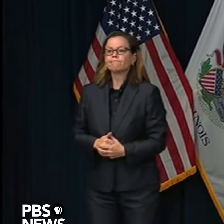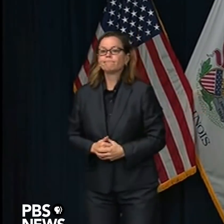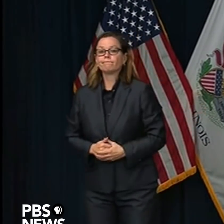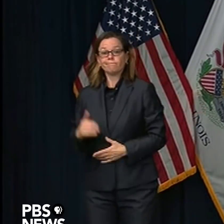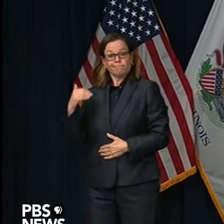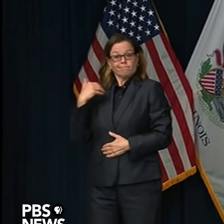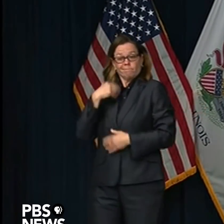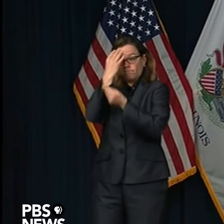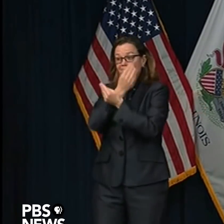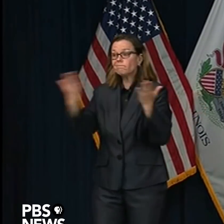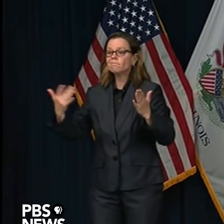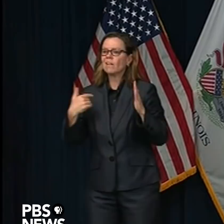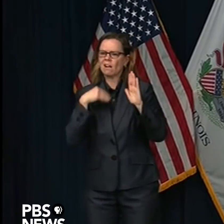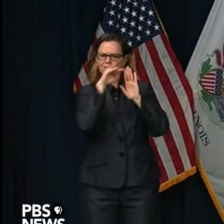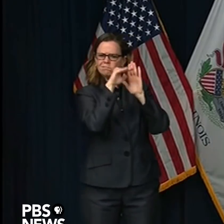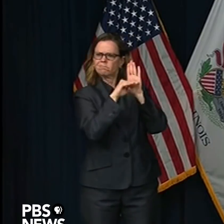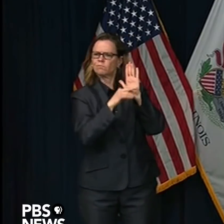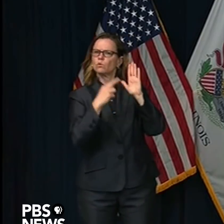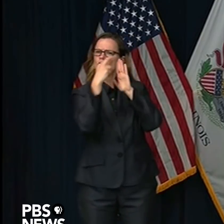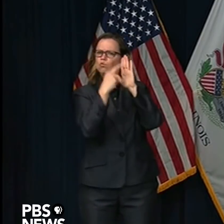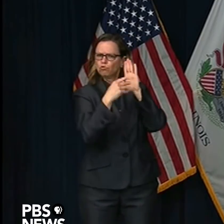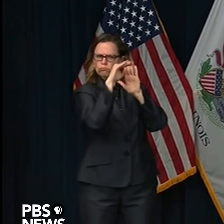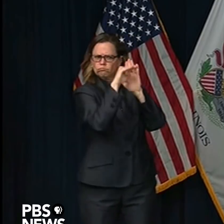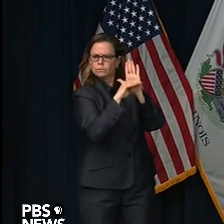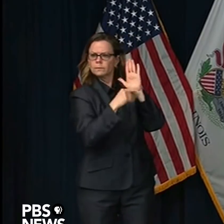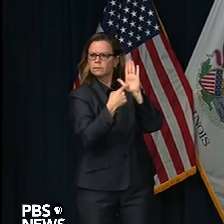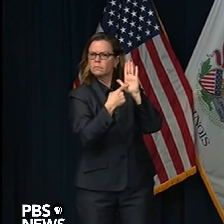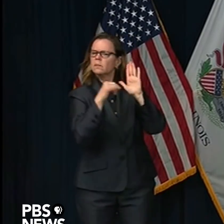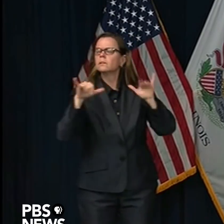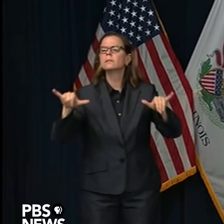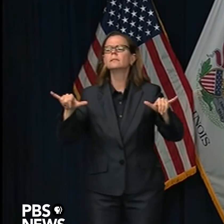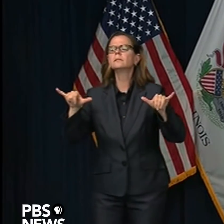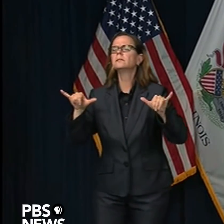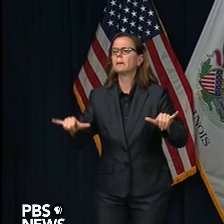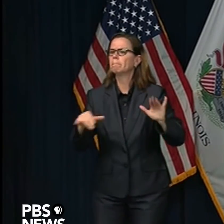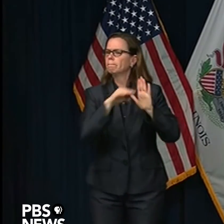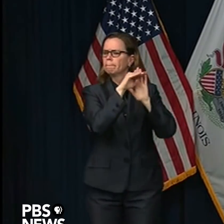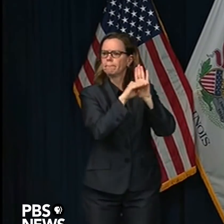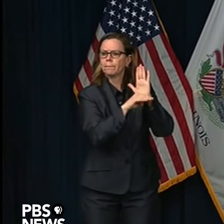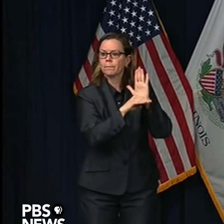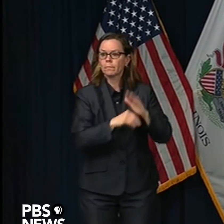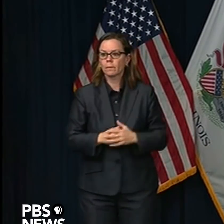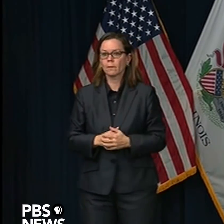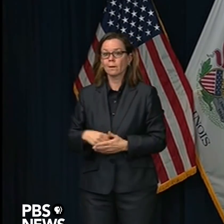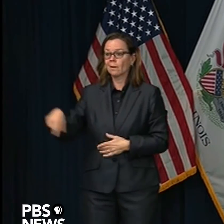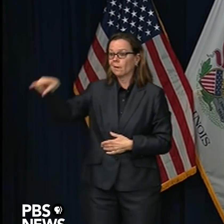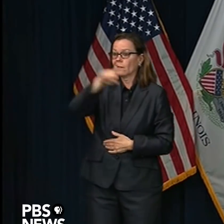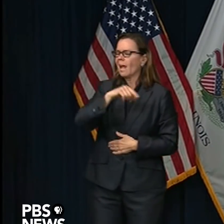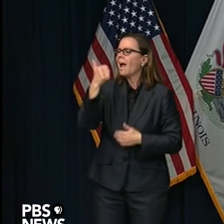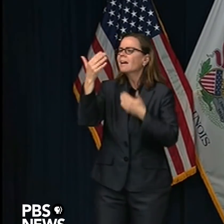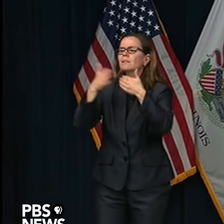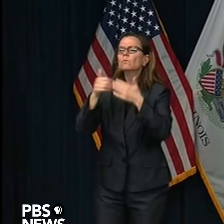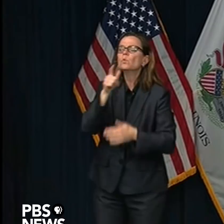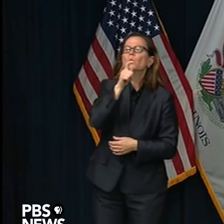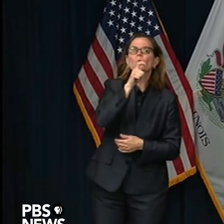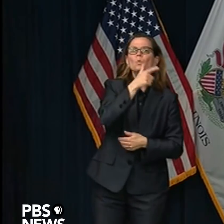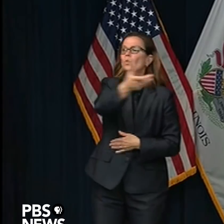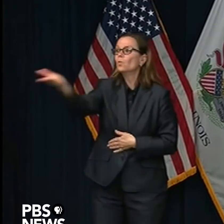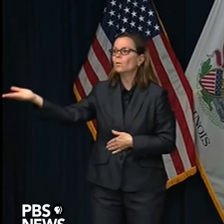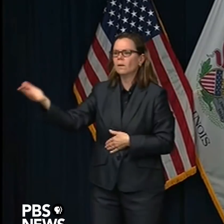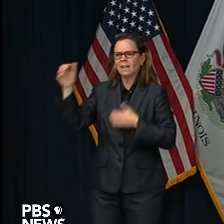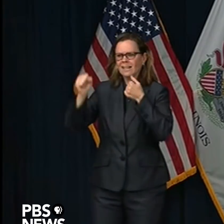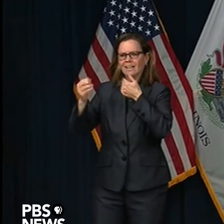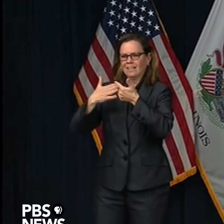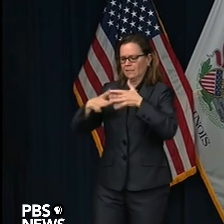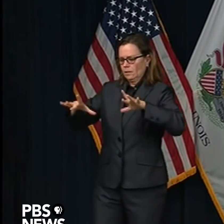know that anybody can catch this virus and that means anybody can transmit it. It's irresponsible to not